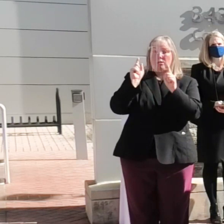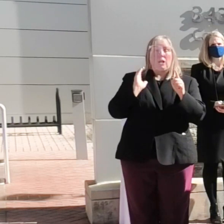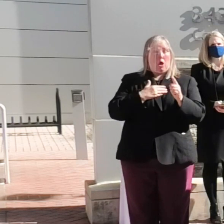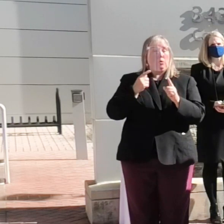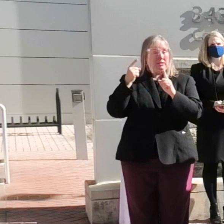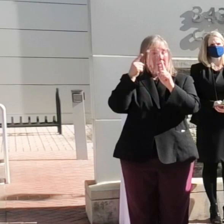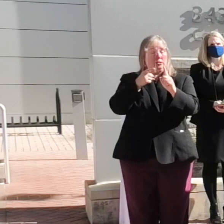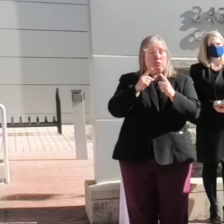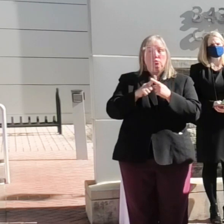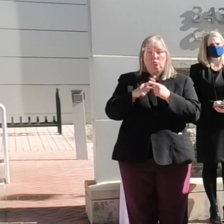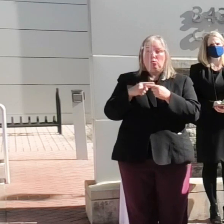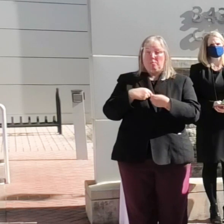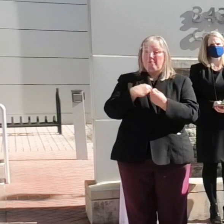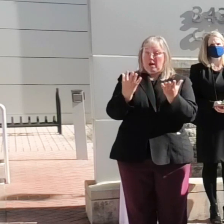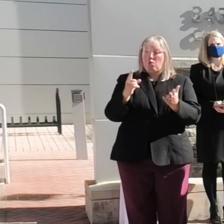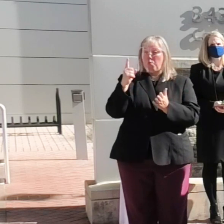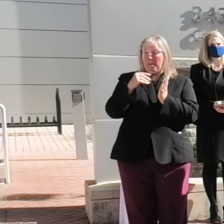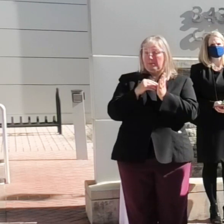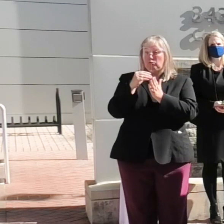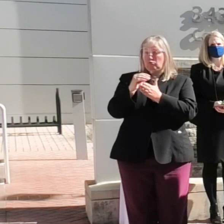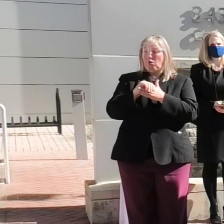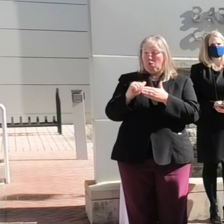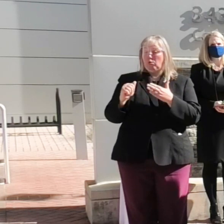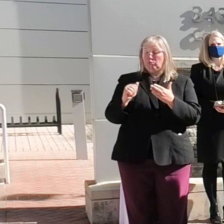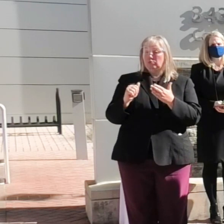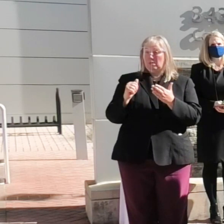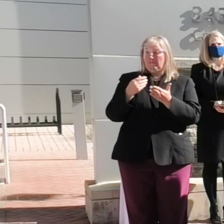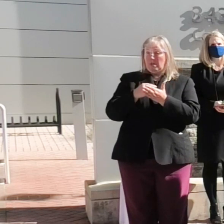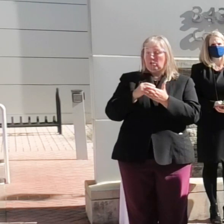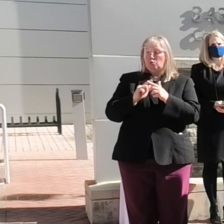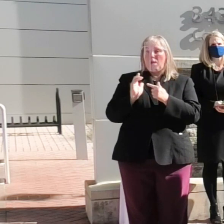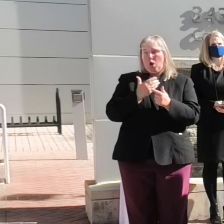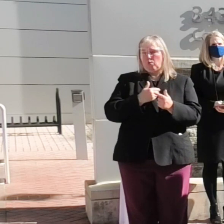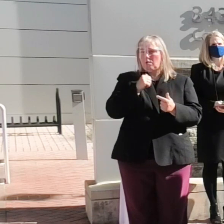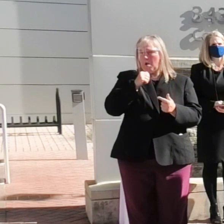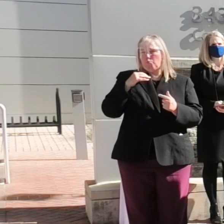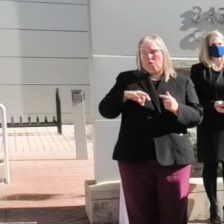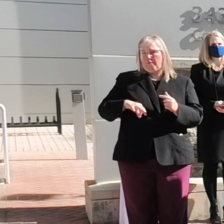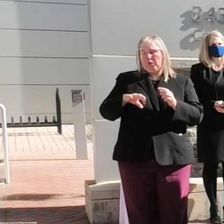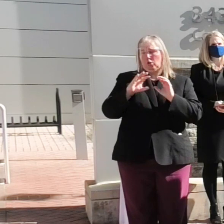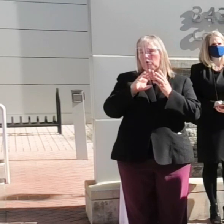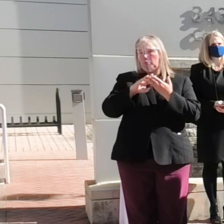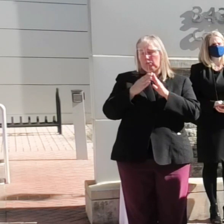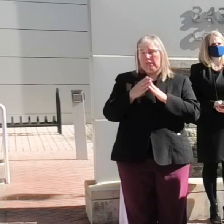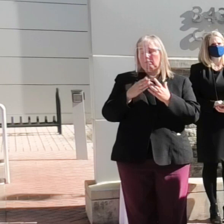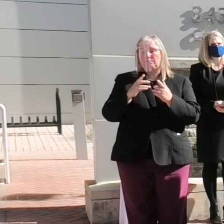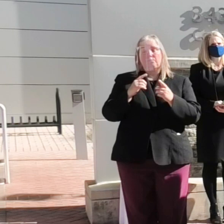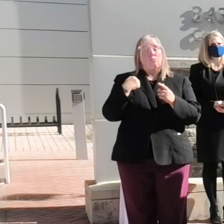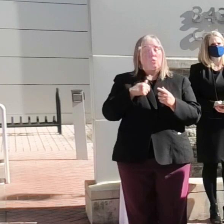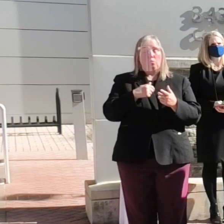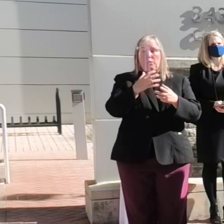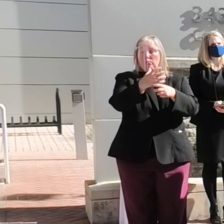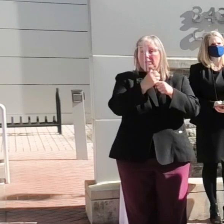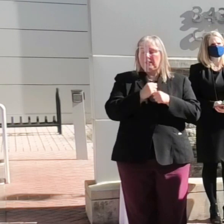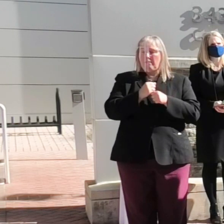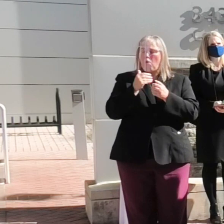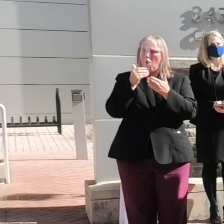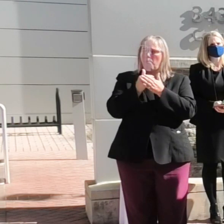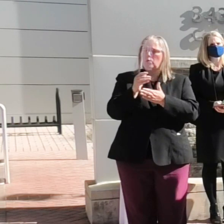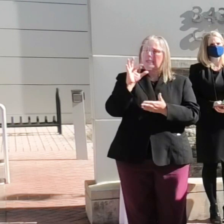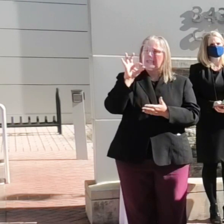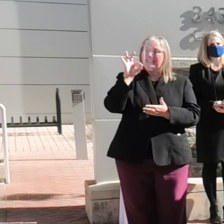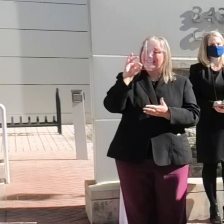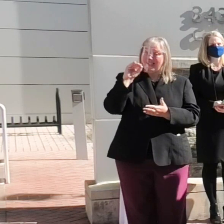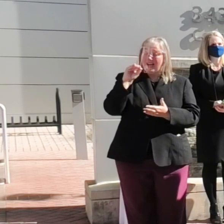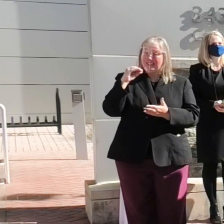dollars in funding to our nonprofit community. We received nearly 90